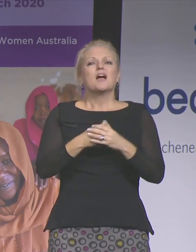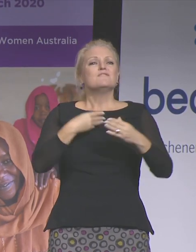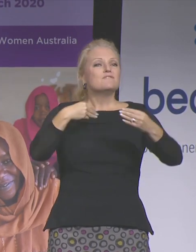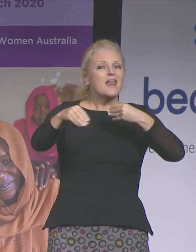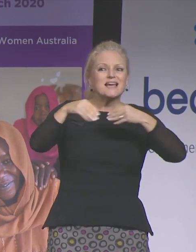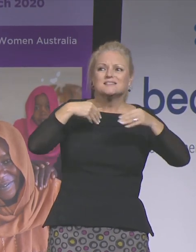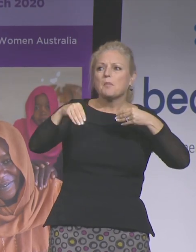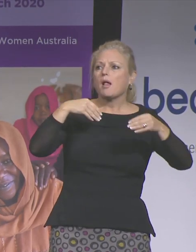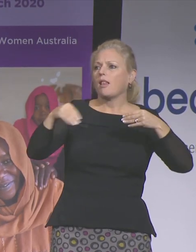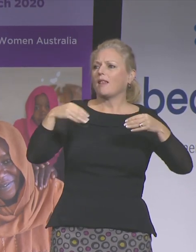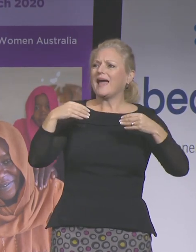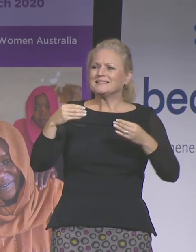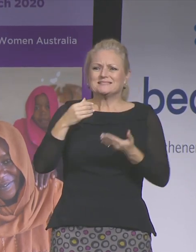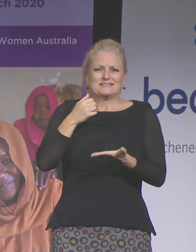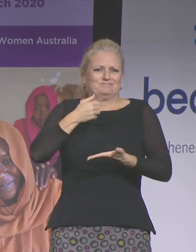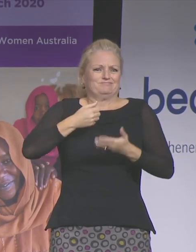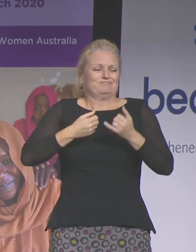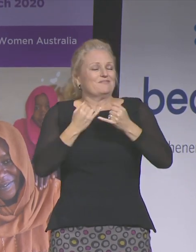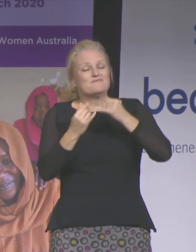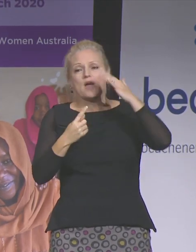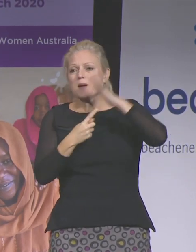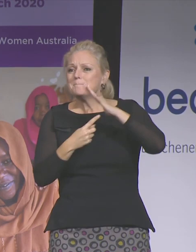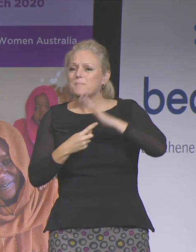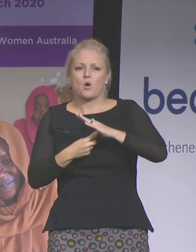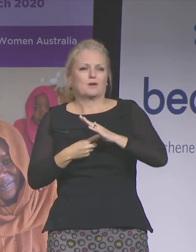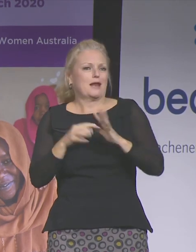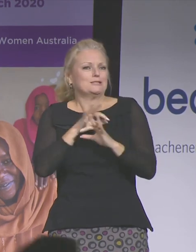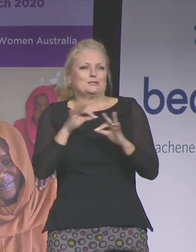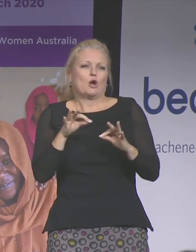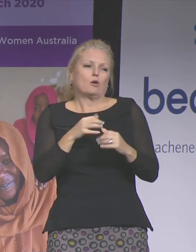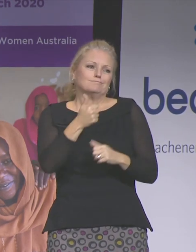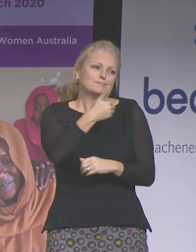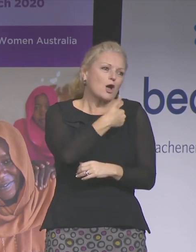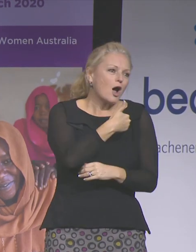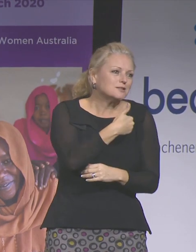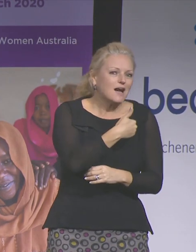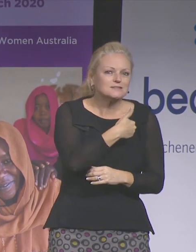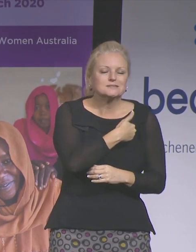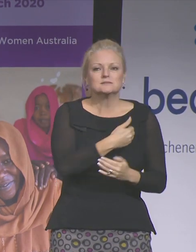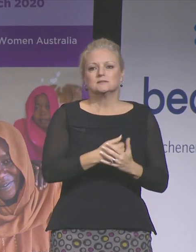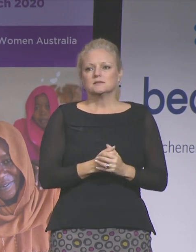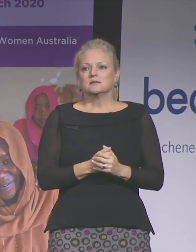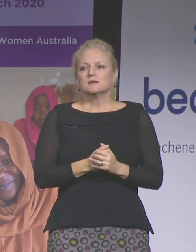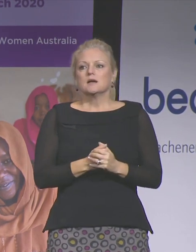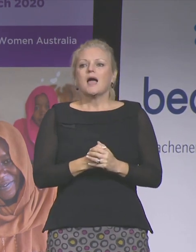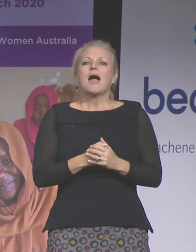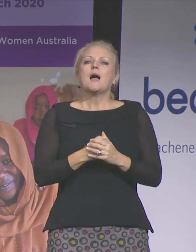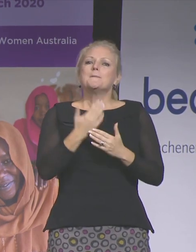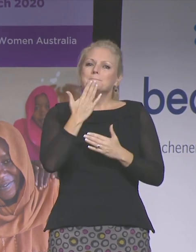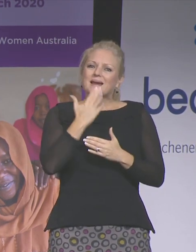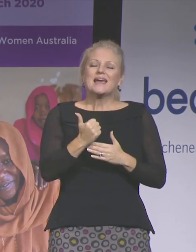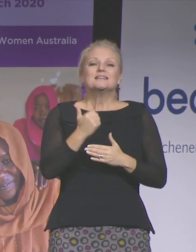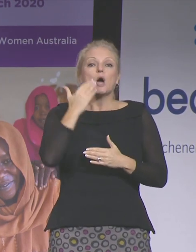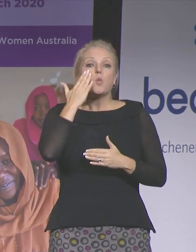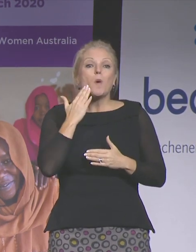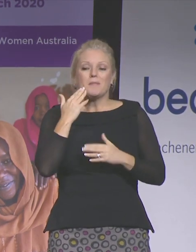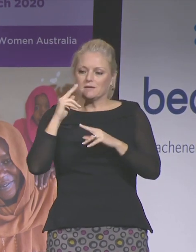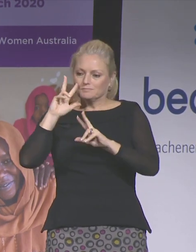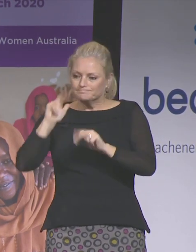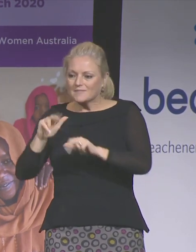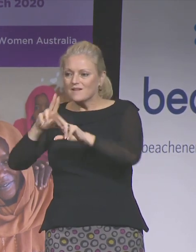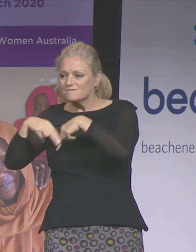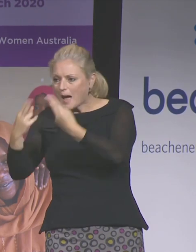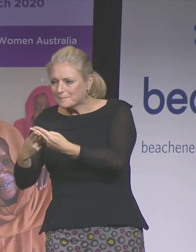not a favour. Never allow a woman's pregnancy to jeopardise her place at work. Build a